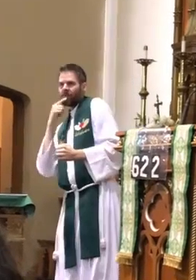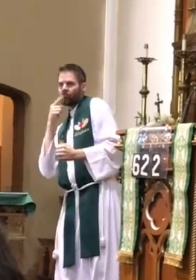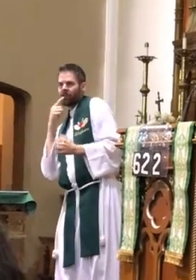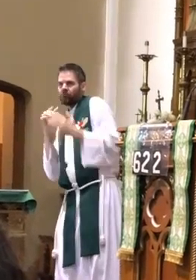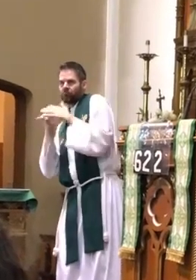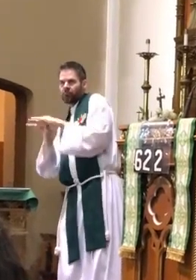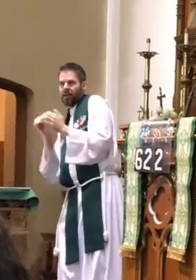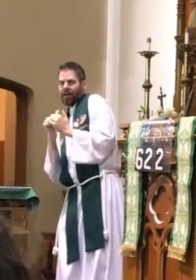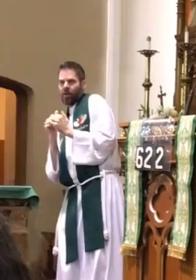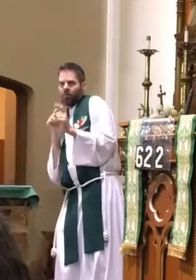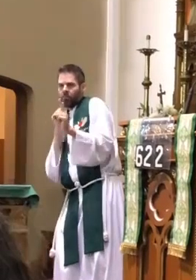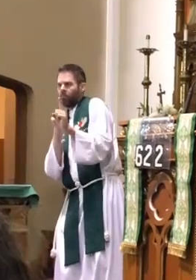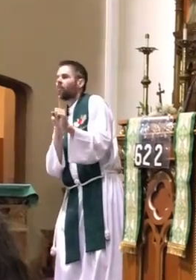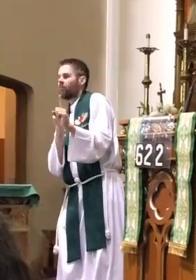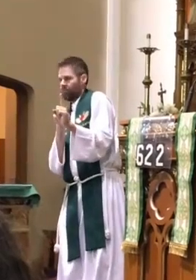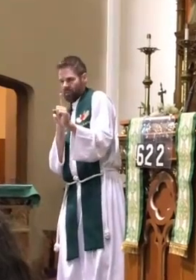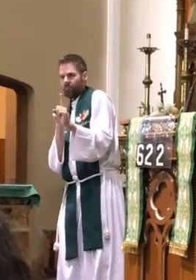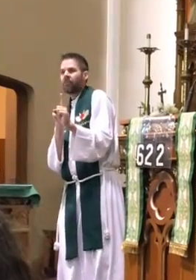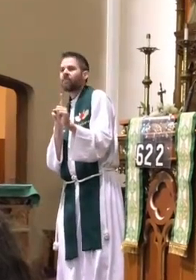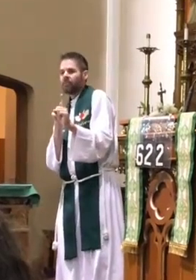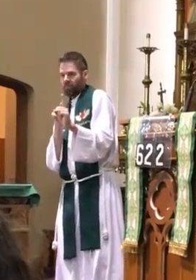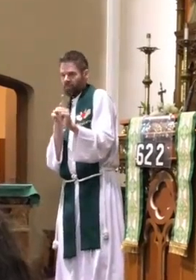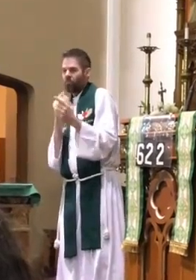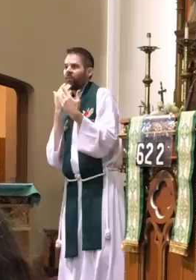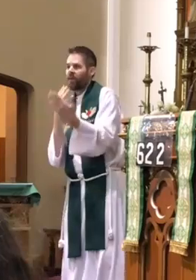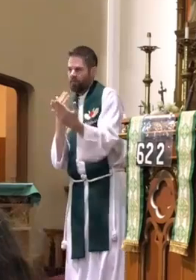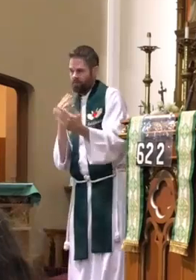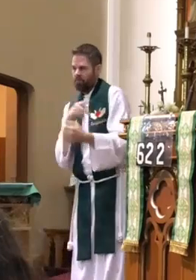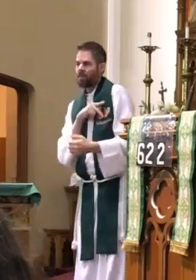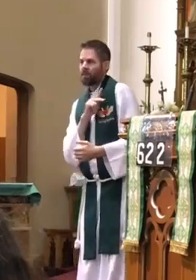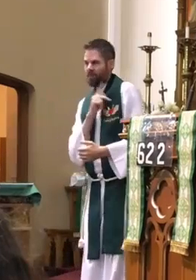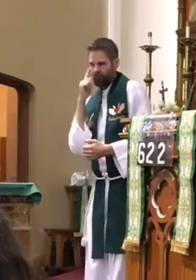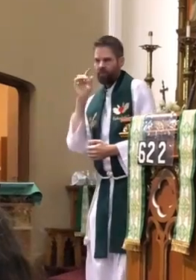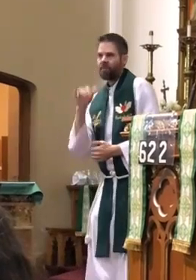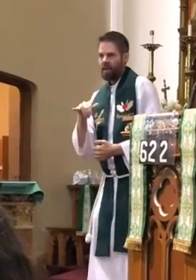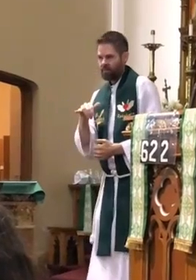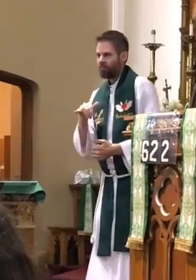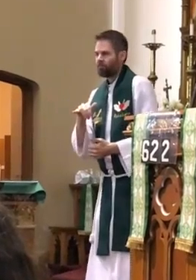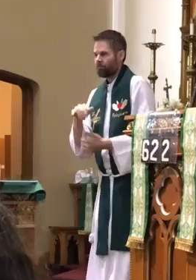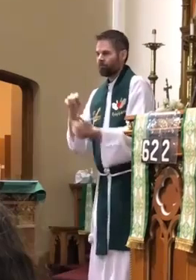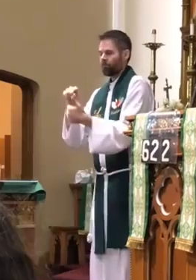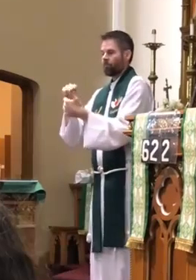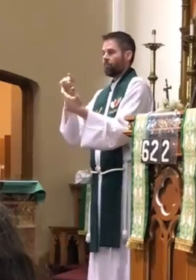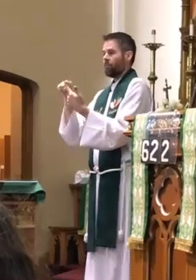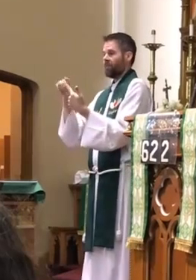And what has led here at St. Andrews and what that the rest of the diocese have been involved.